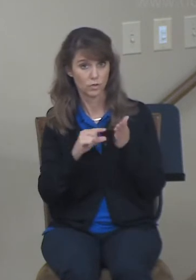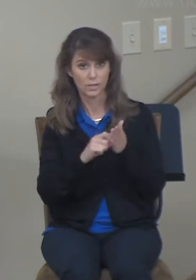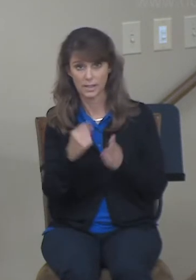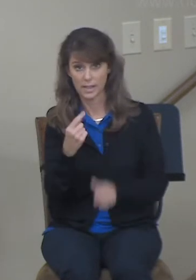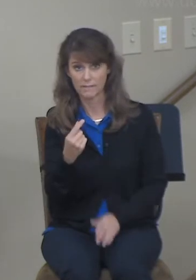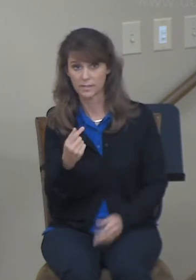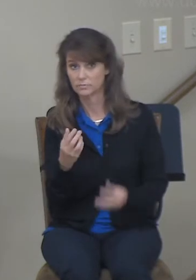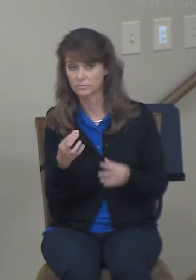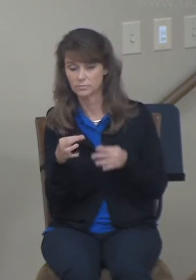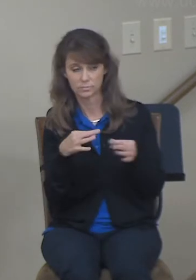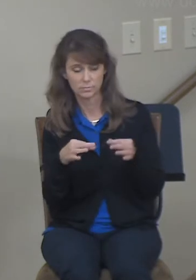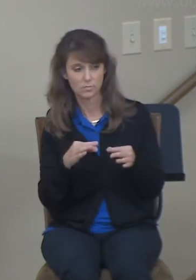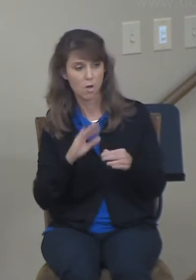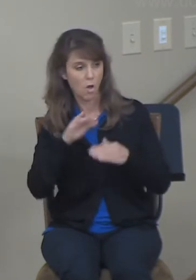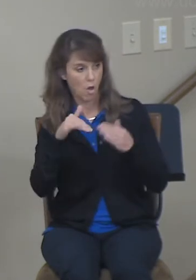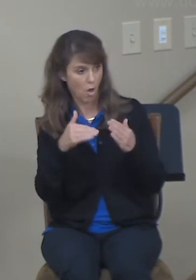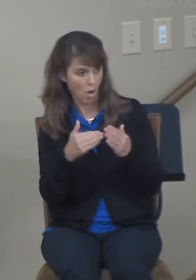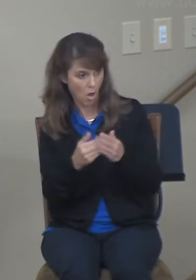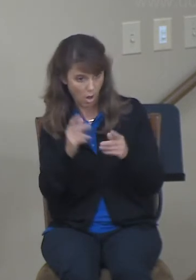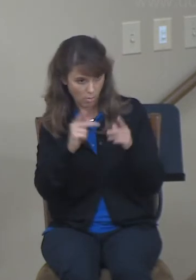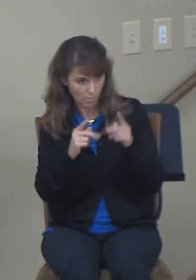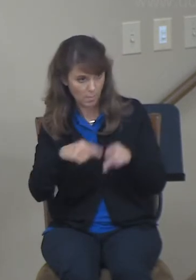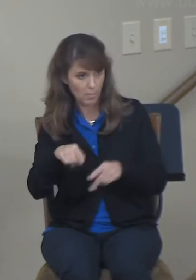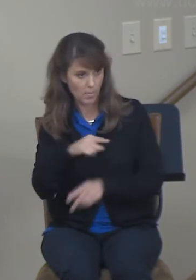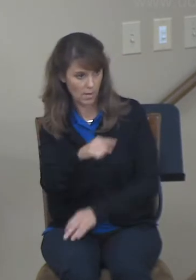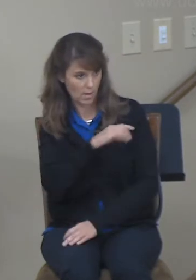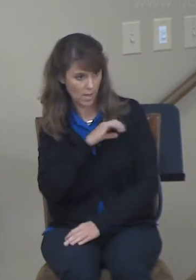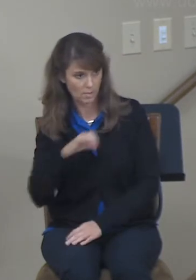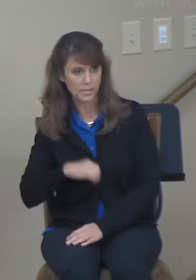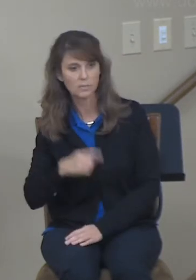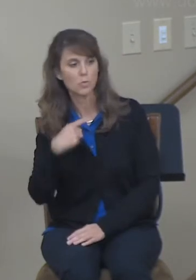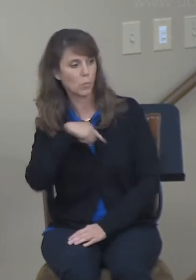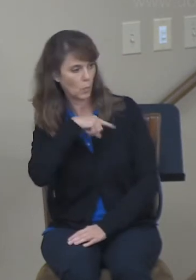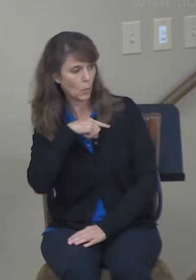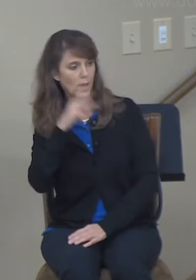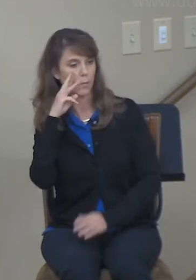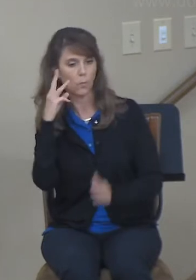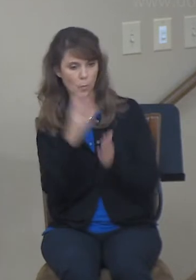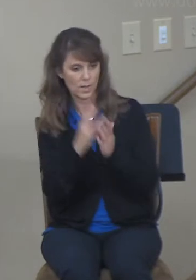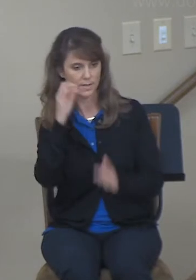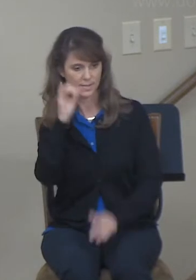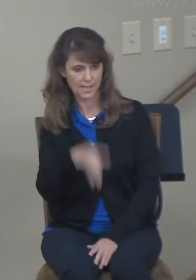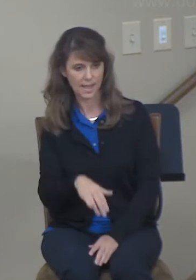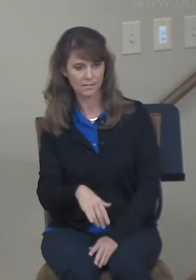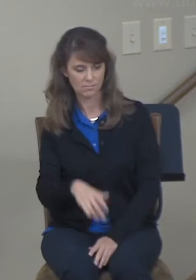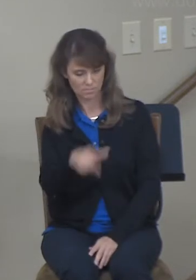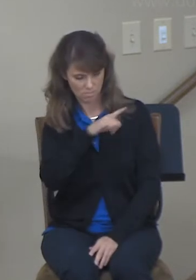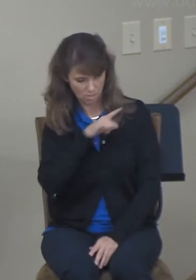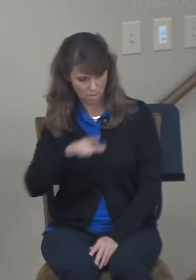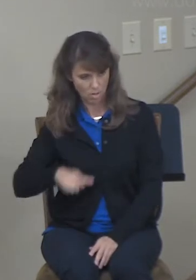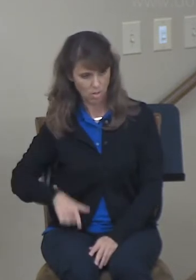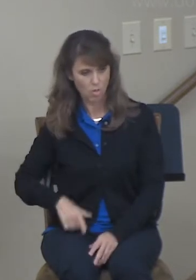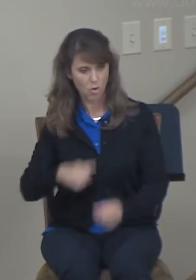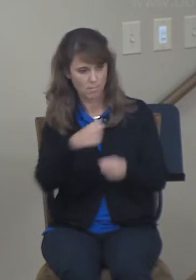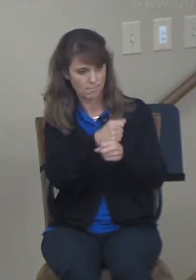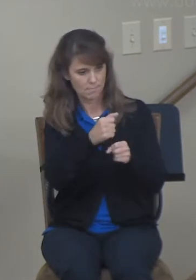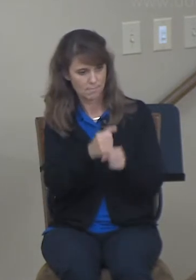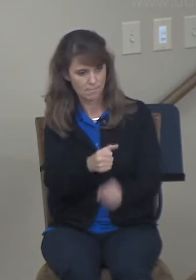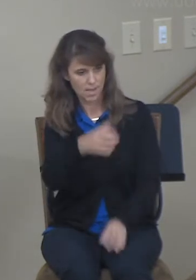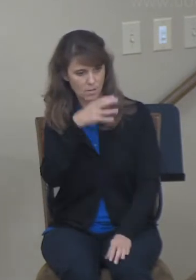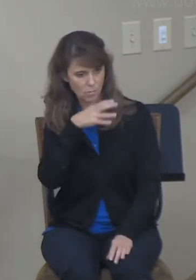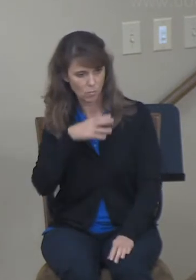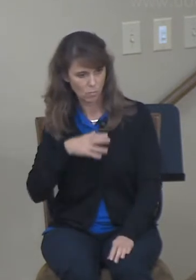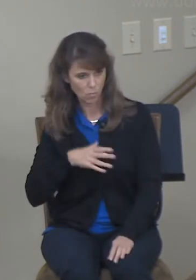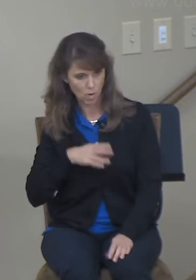And it said, all the people who were in the court, and the elders said, we are witnesses. May the Lord make the woman who is coming to your